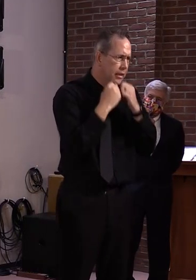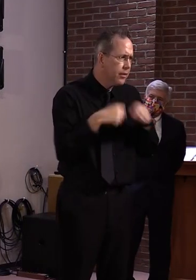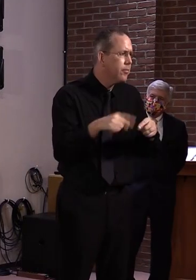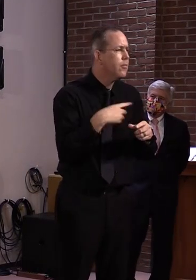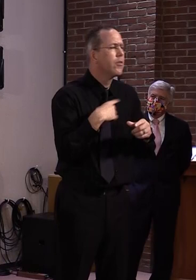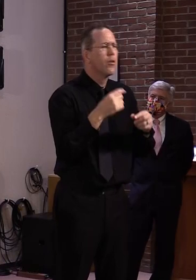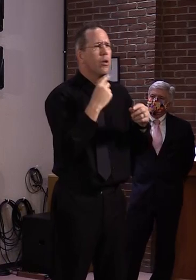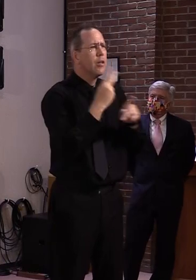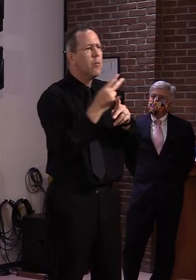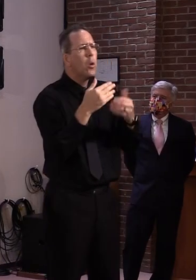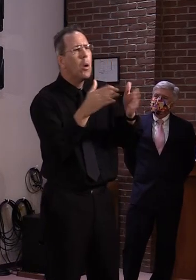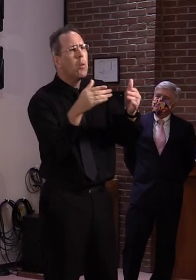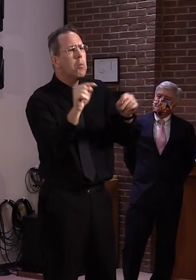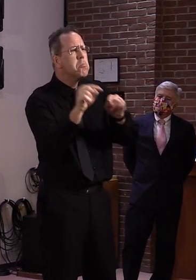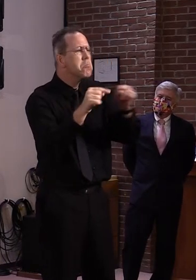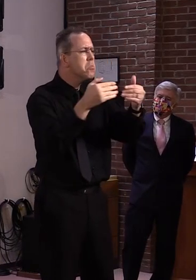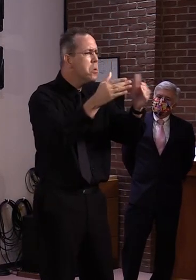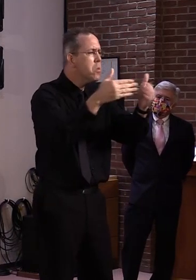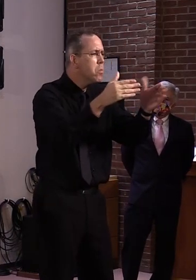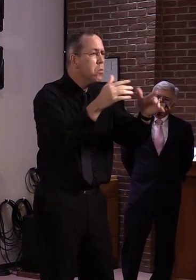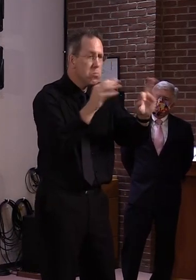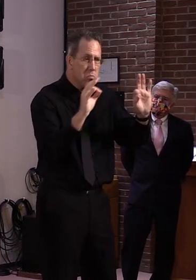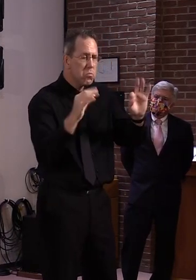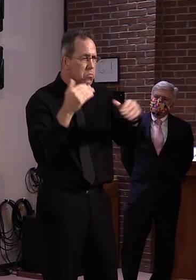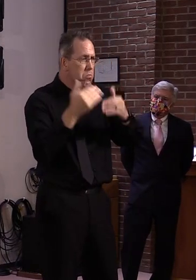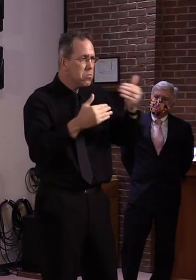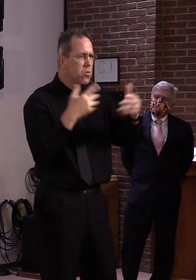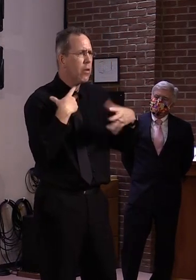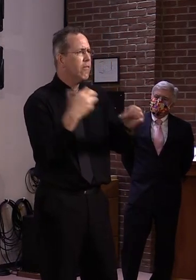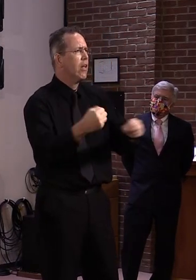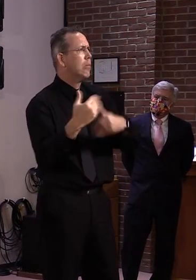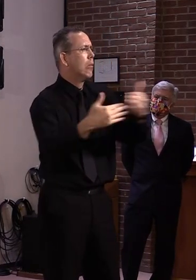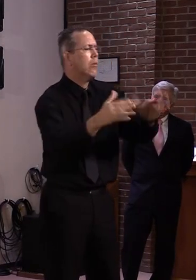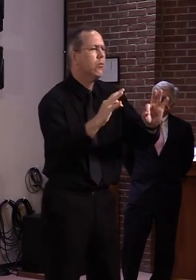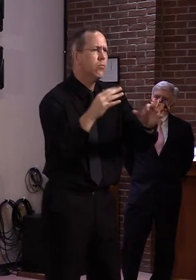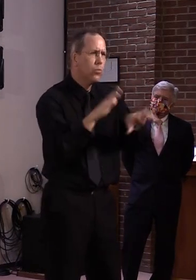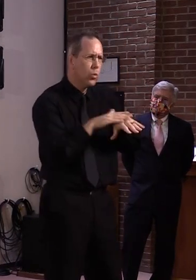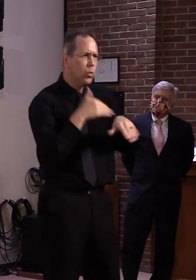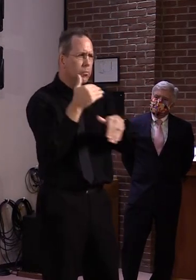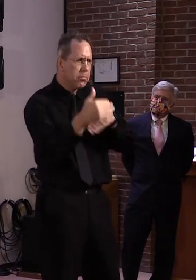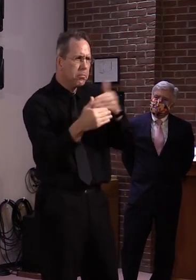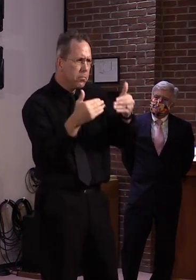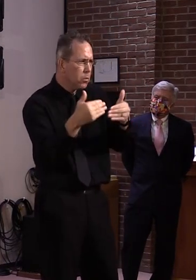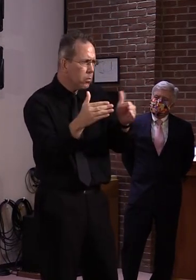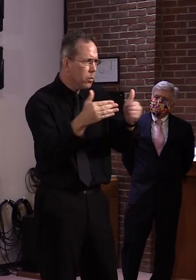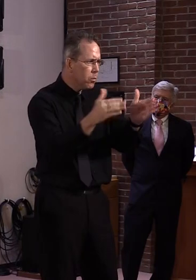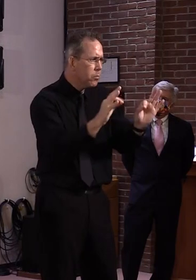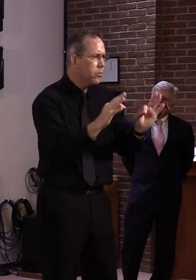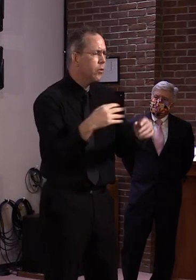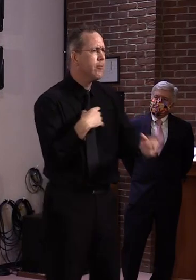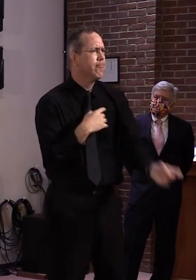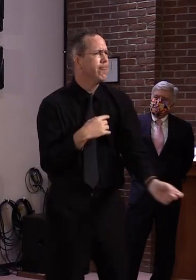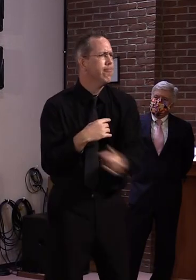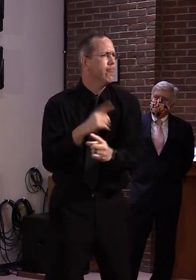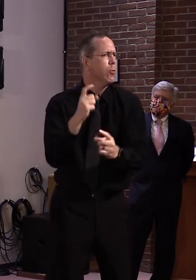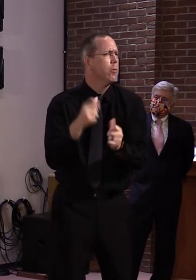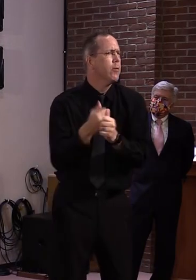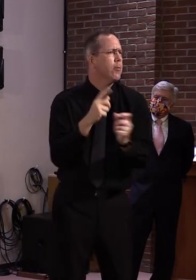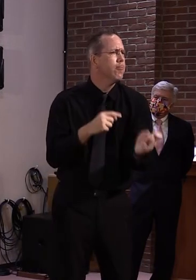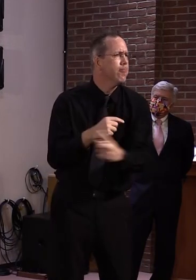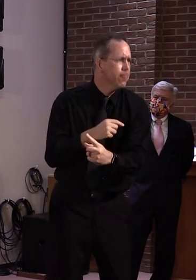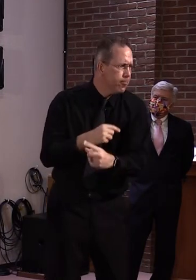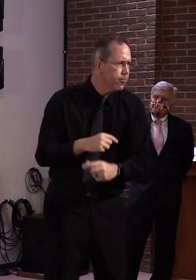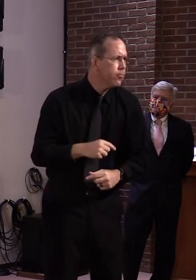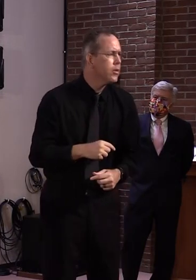quickly as we can. I think the big, you know, a big, you know, I will add as well as particularly for your region, Greg, as